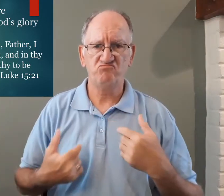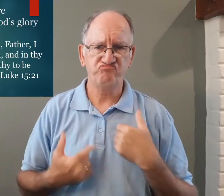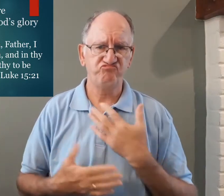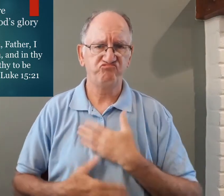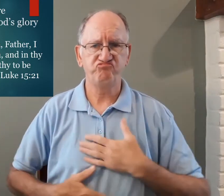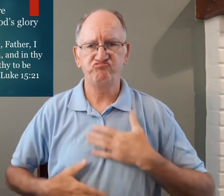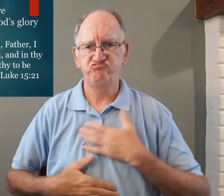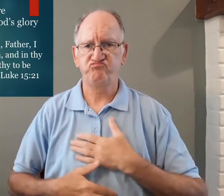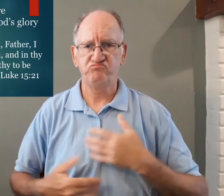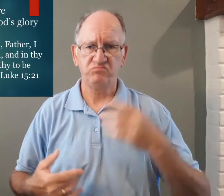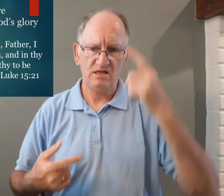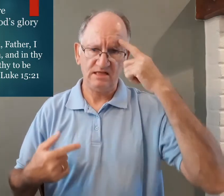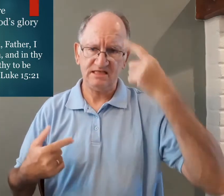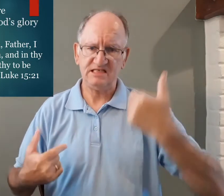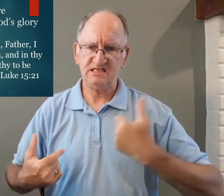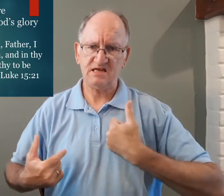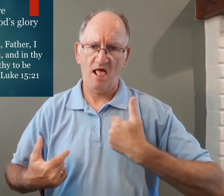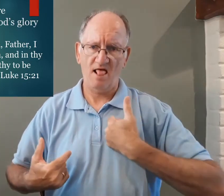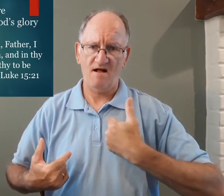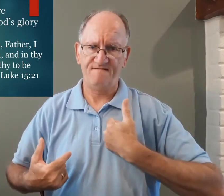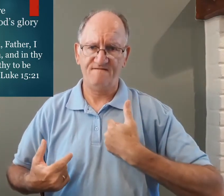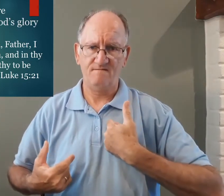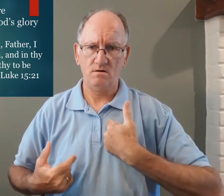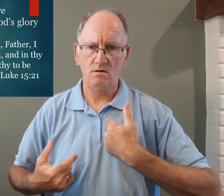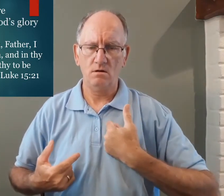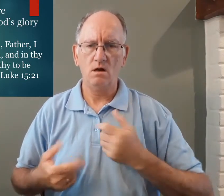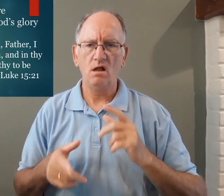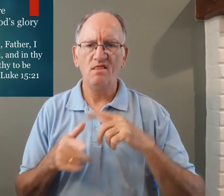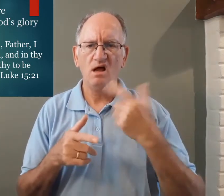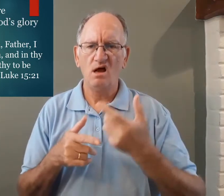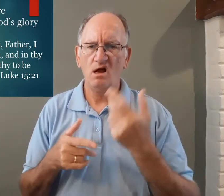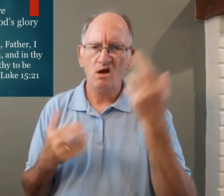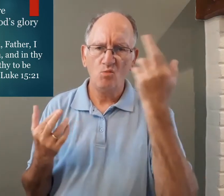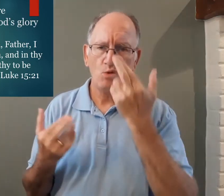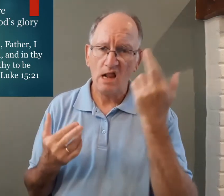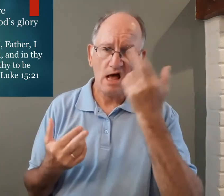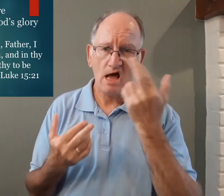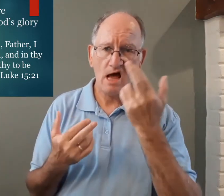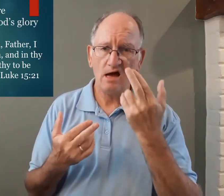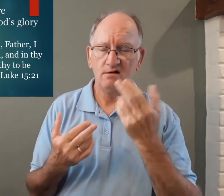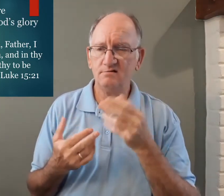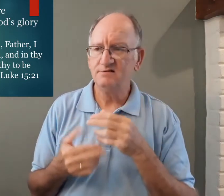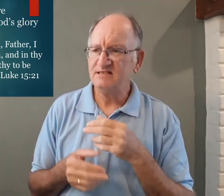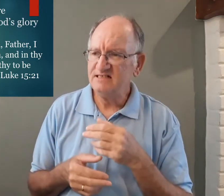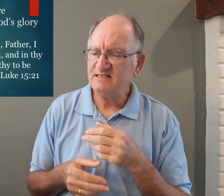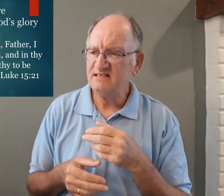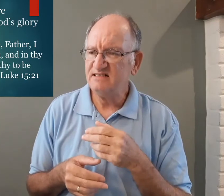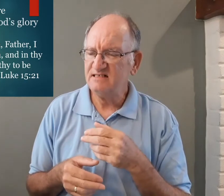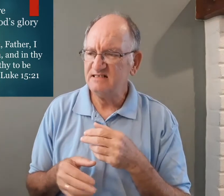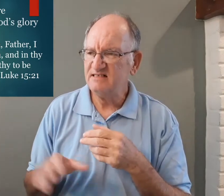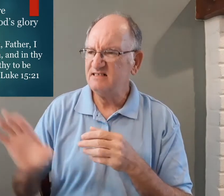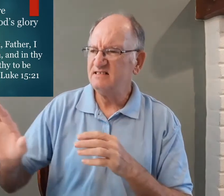he wanted money and enjoyment he thought of himself but then he realized